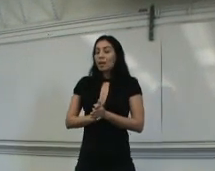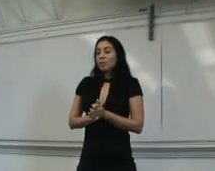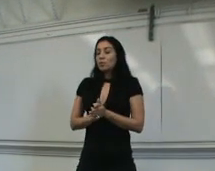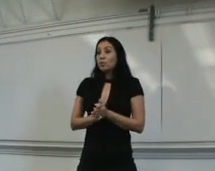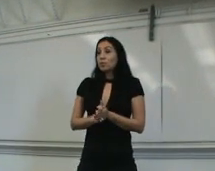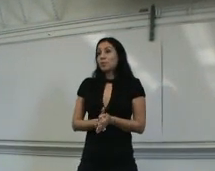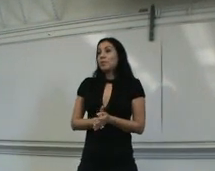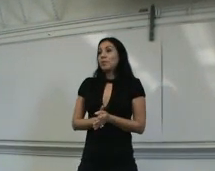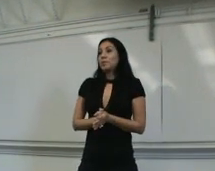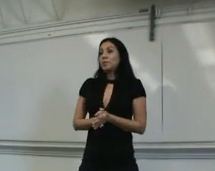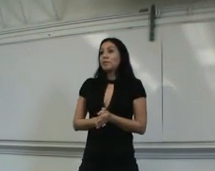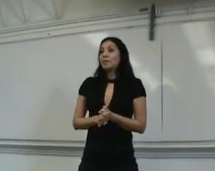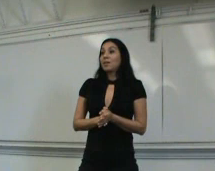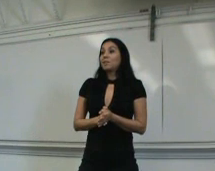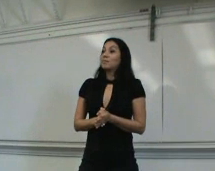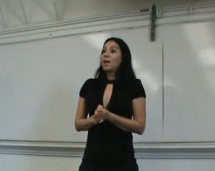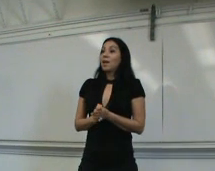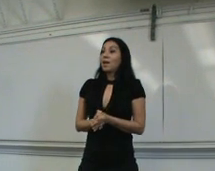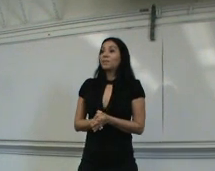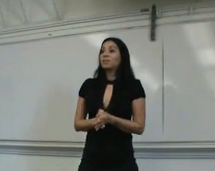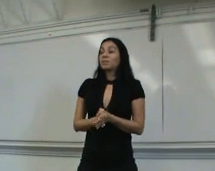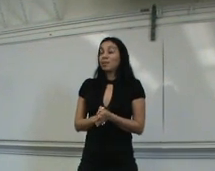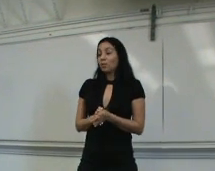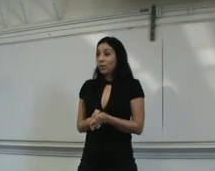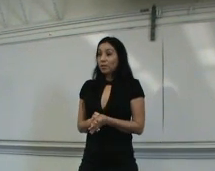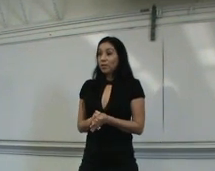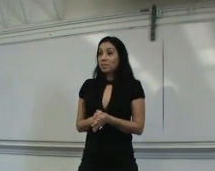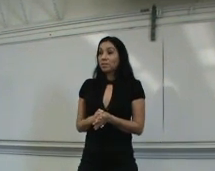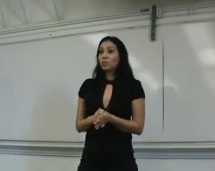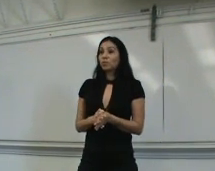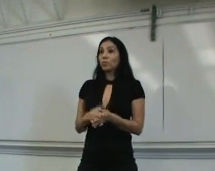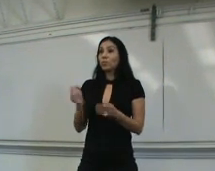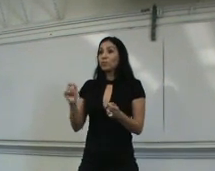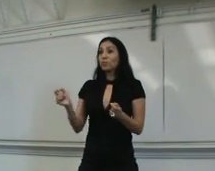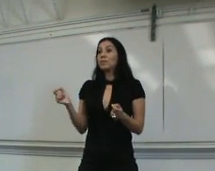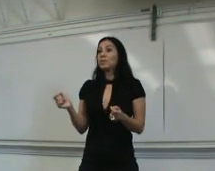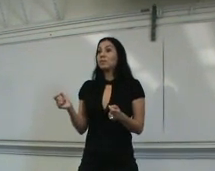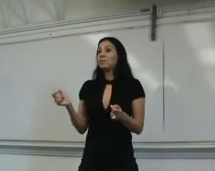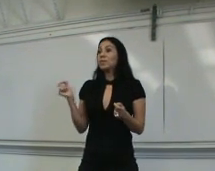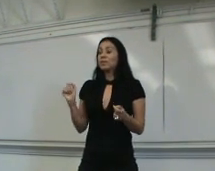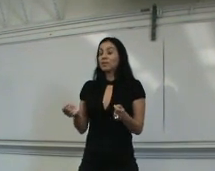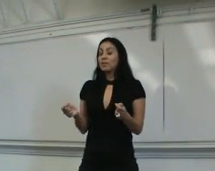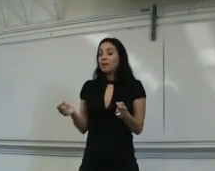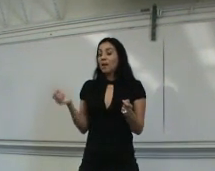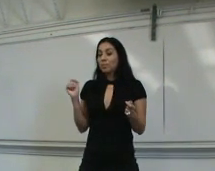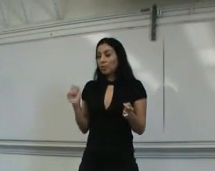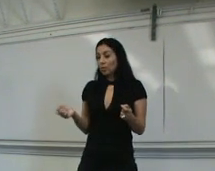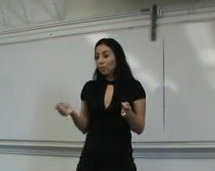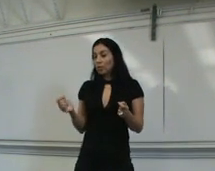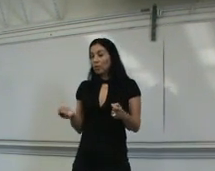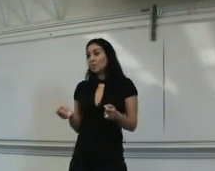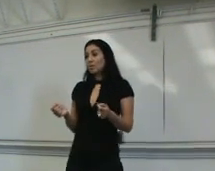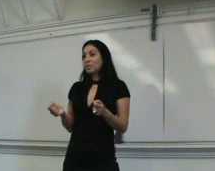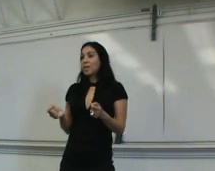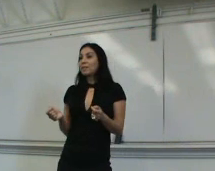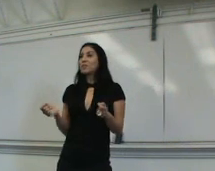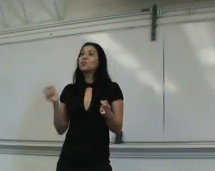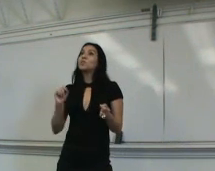I was so nervous and I had ten waiters just waiting for me, making, I was making all the drinks. And I just